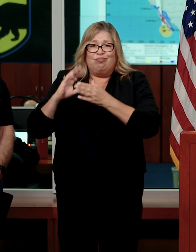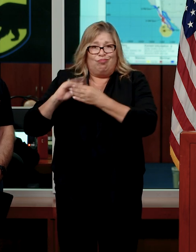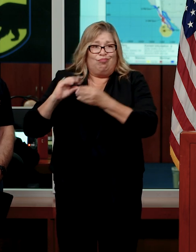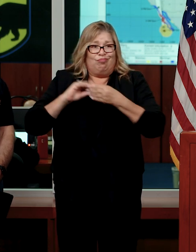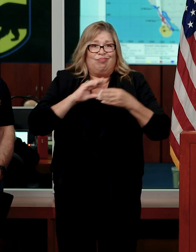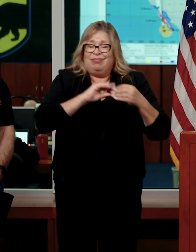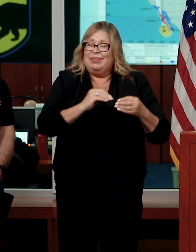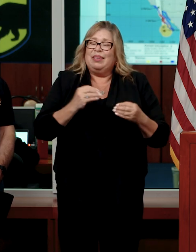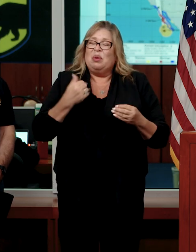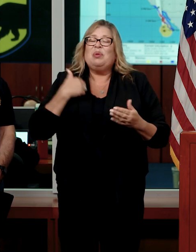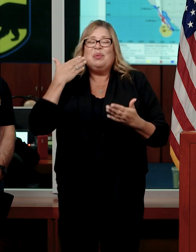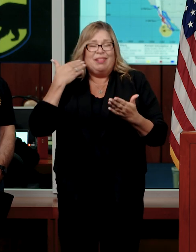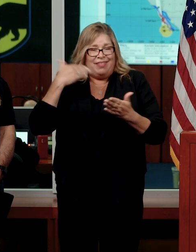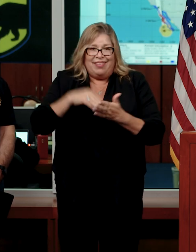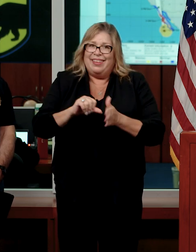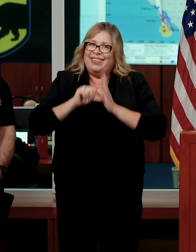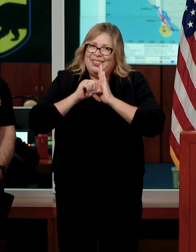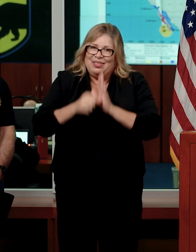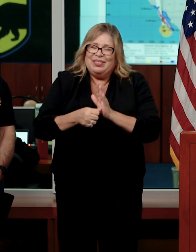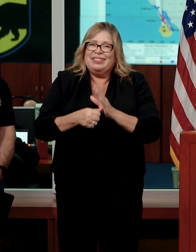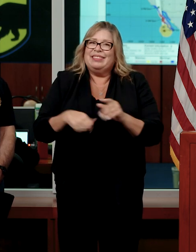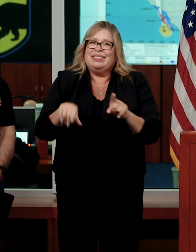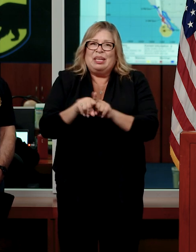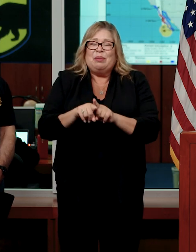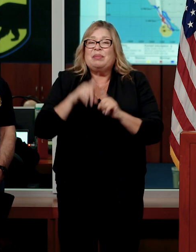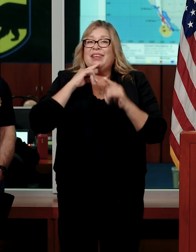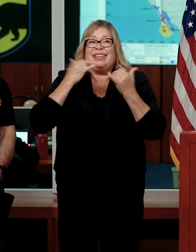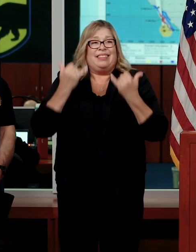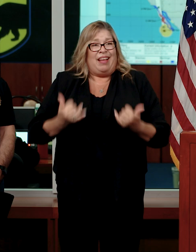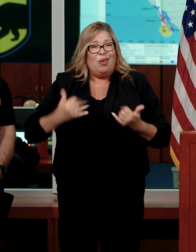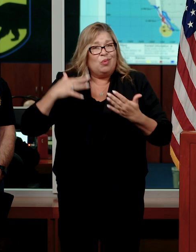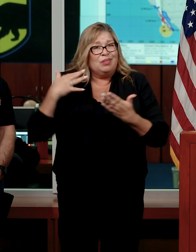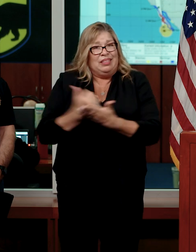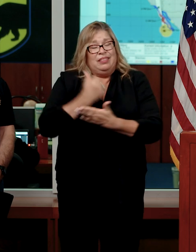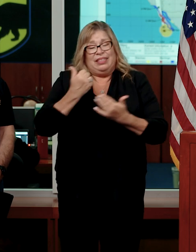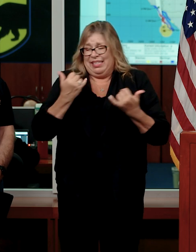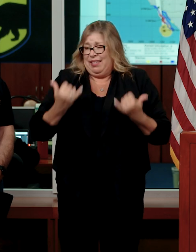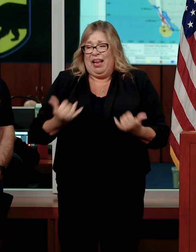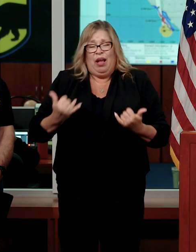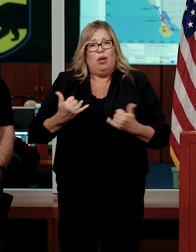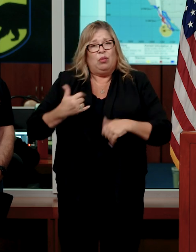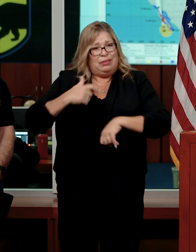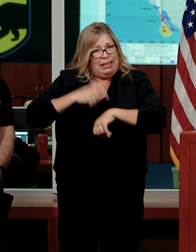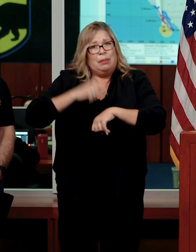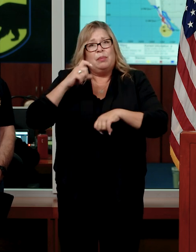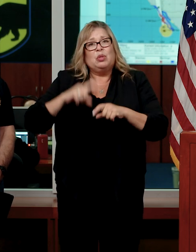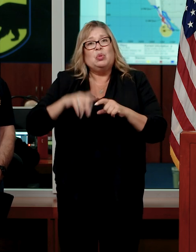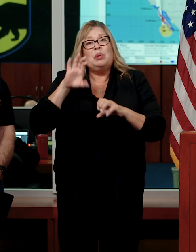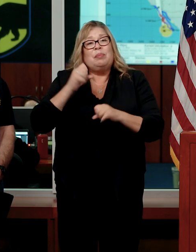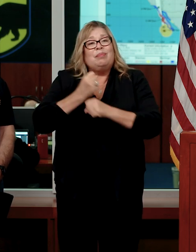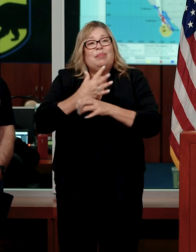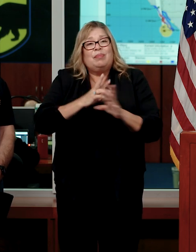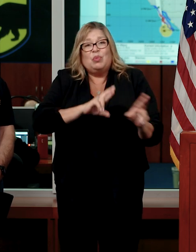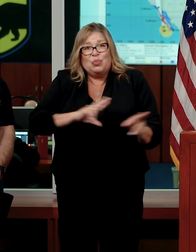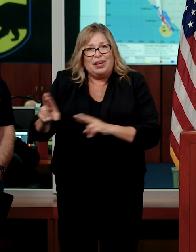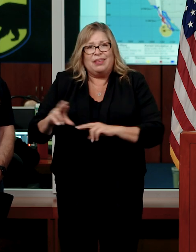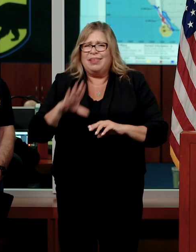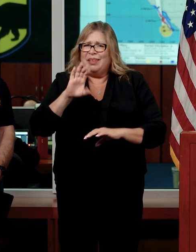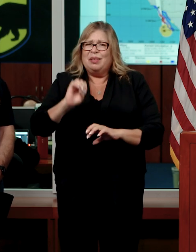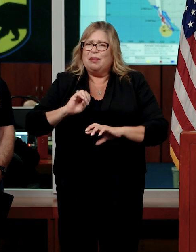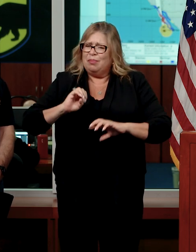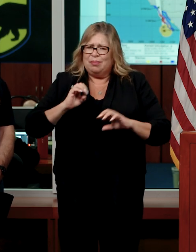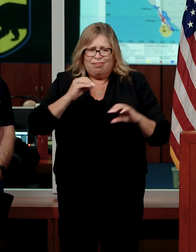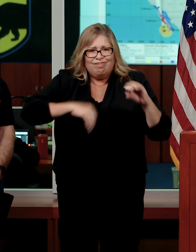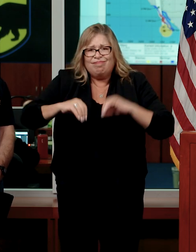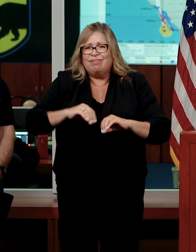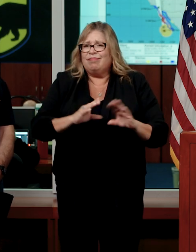hear it enough, and that is now is the time to be prepared and to get prepared and